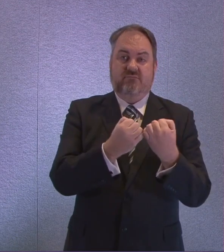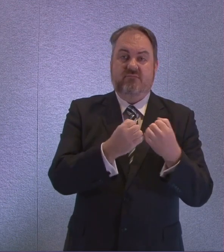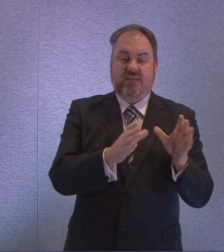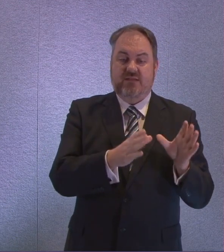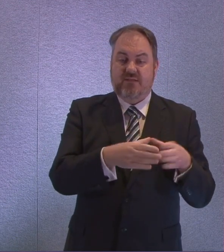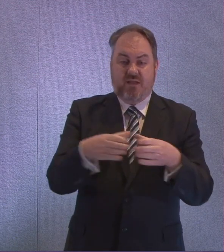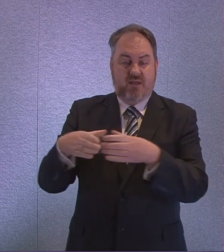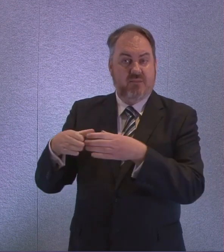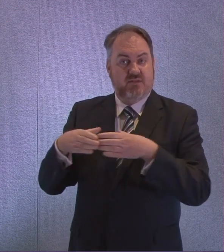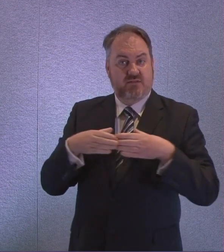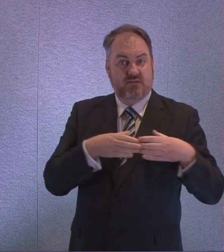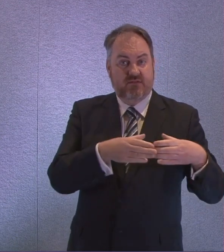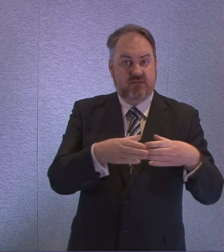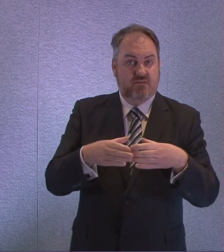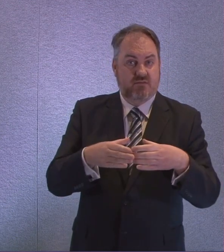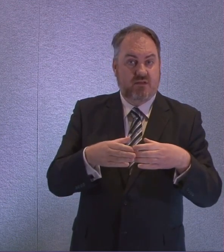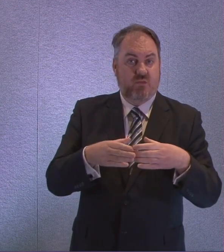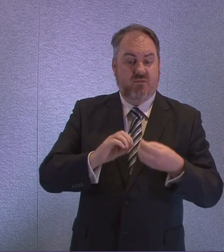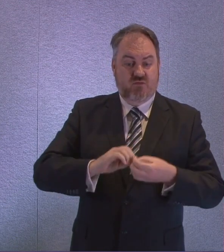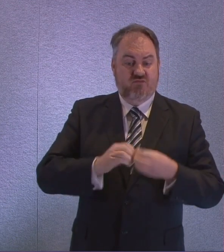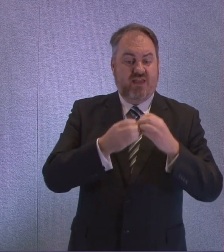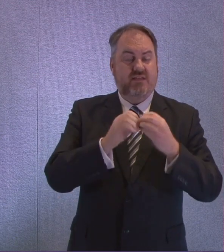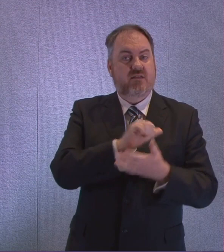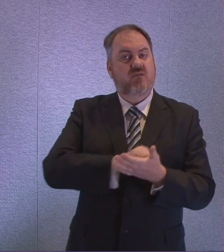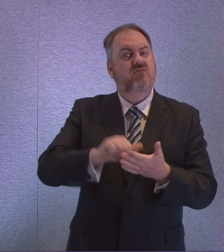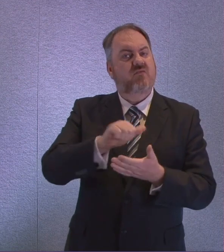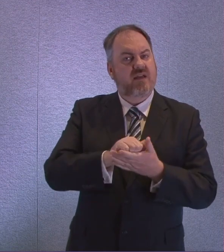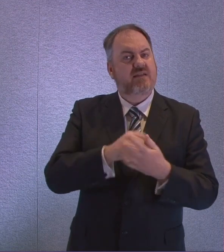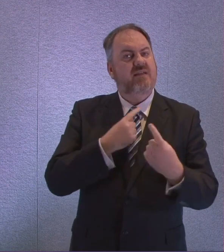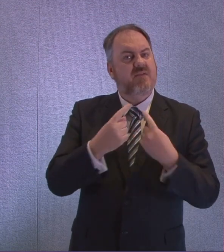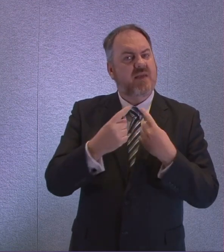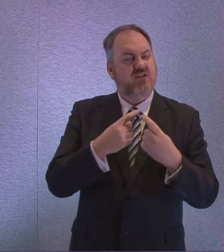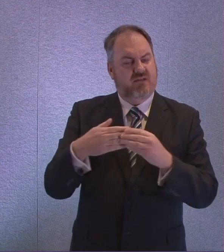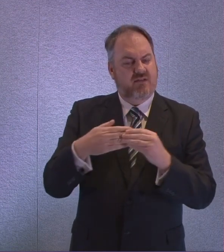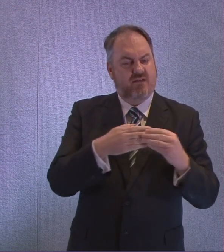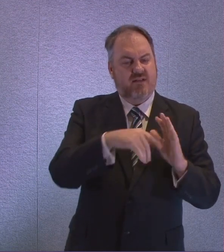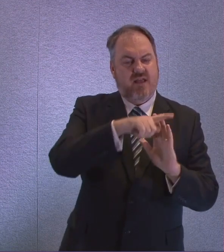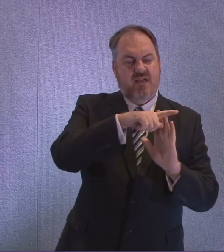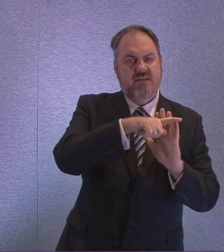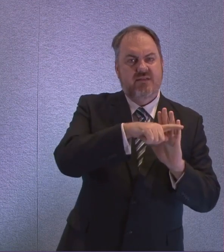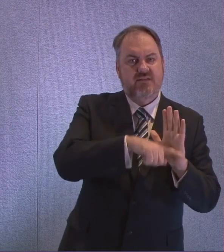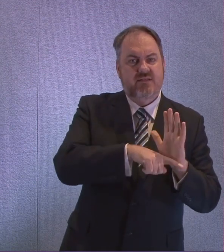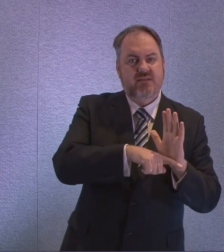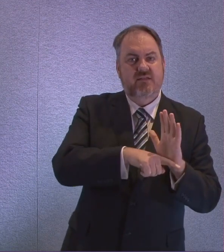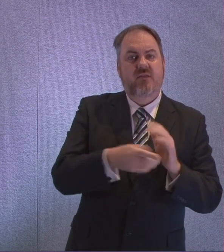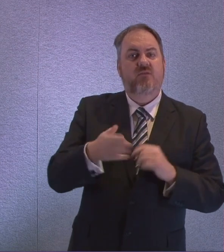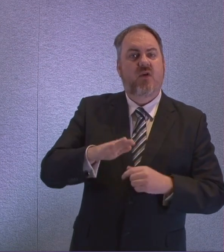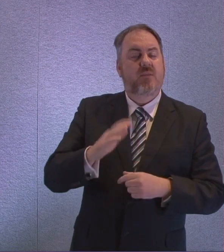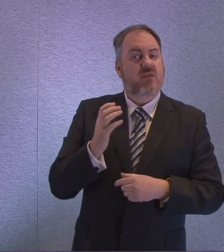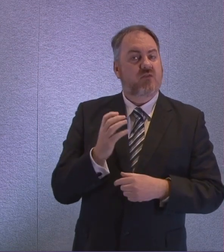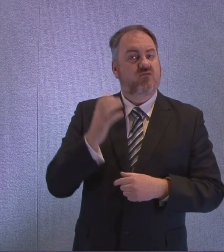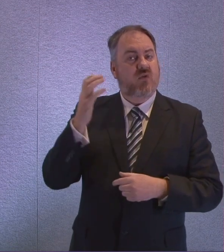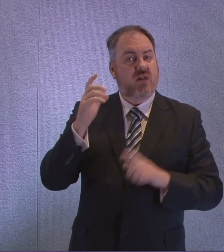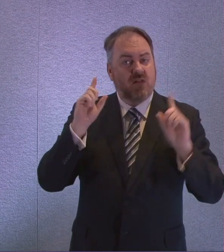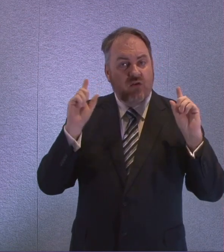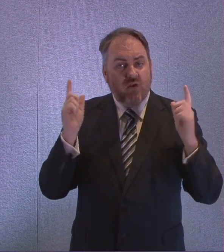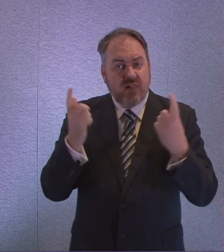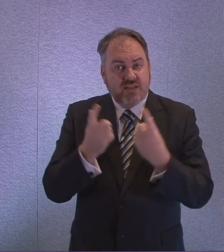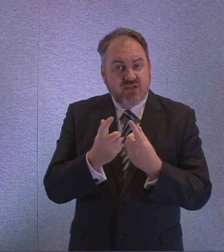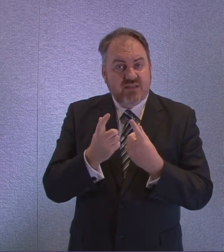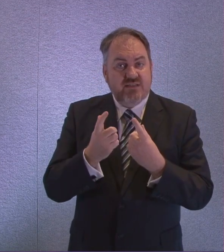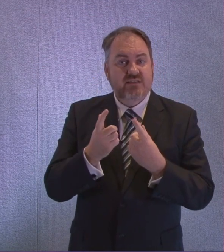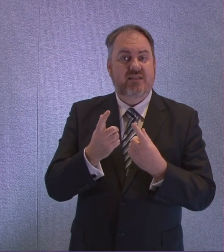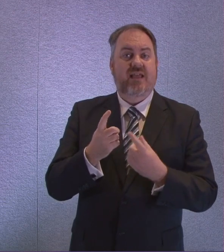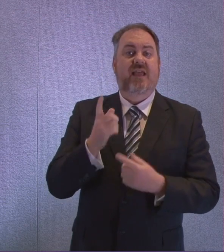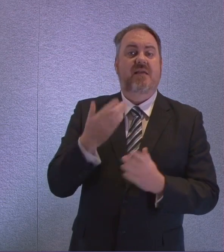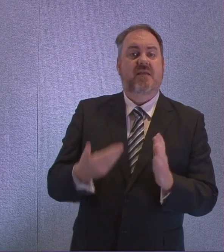was issued last week was drawn up, there was input from experts from royal colleges and there has also been health